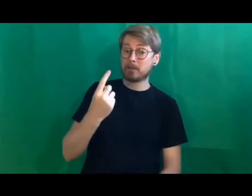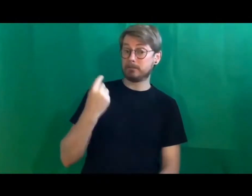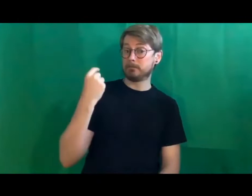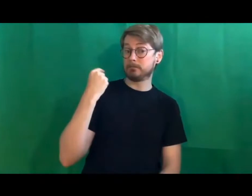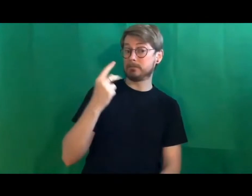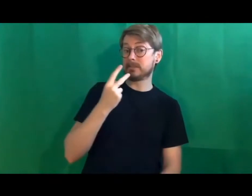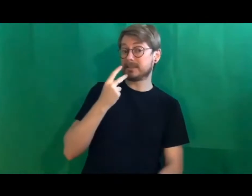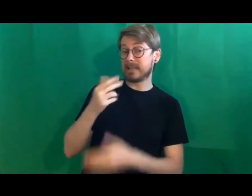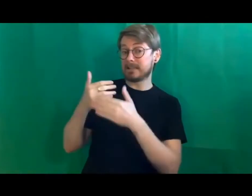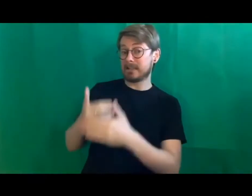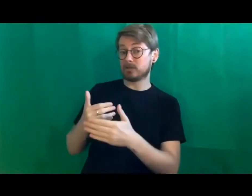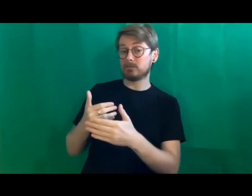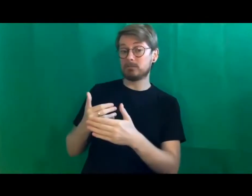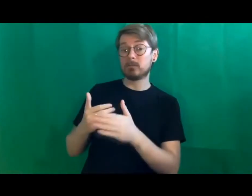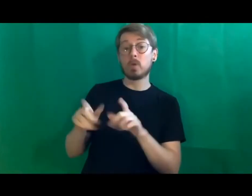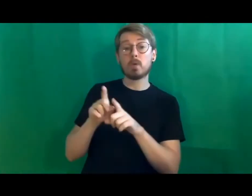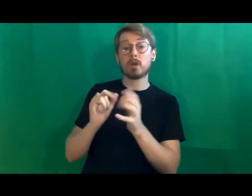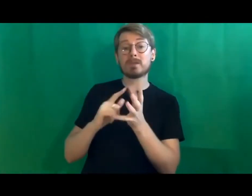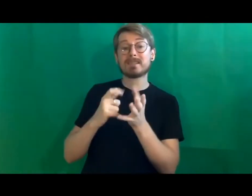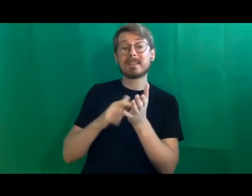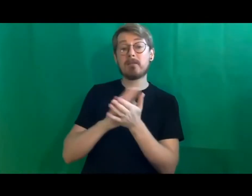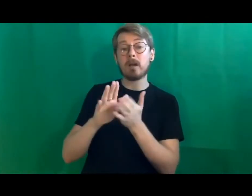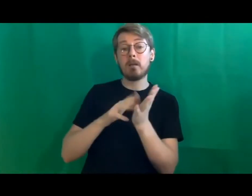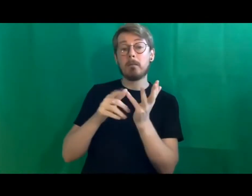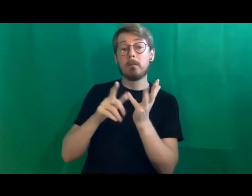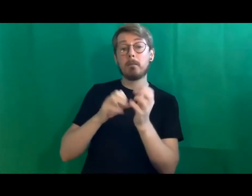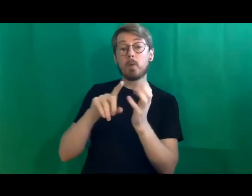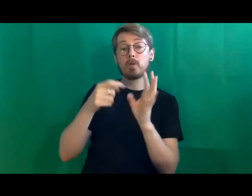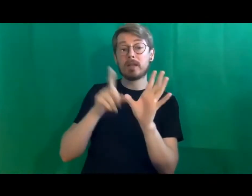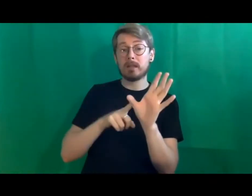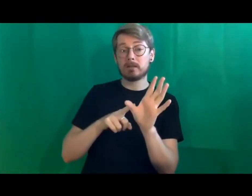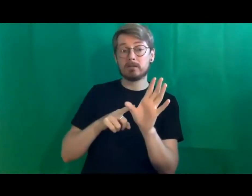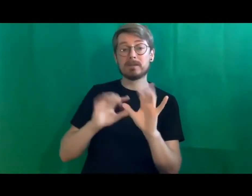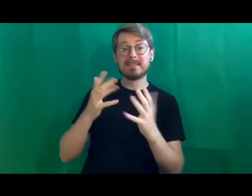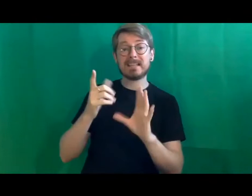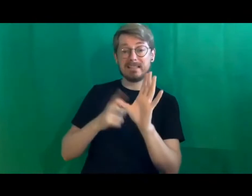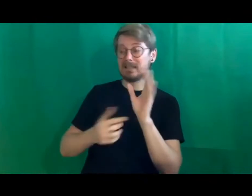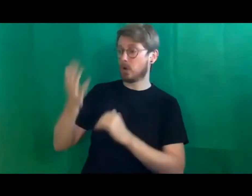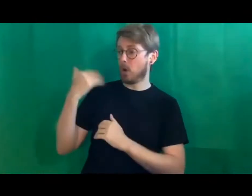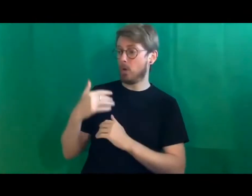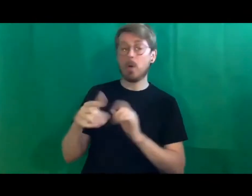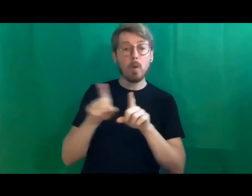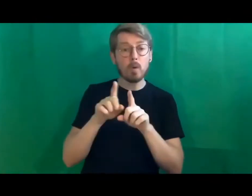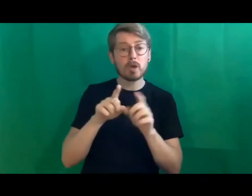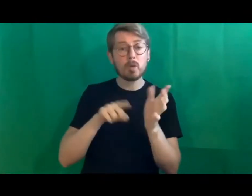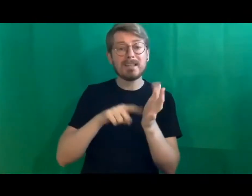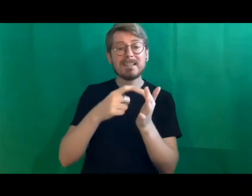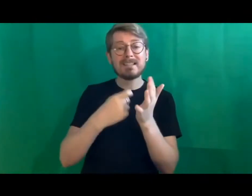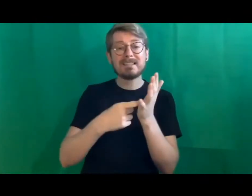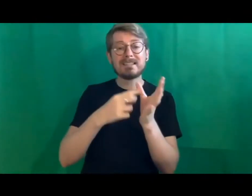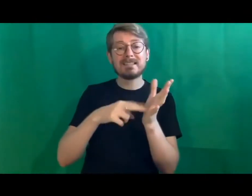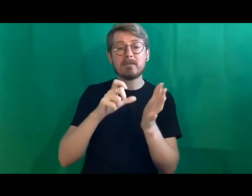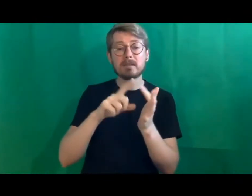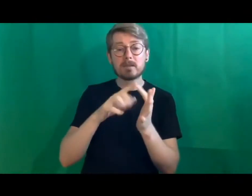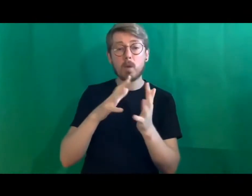happened with Sarah Mulvey ten years ago it happened two years ago with Terrence Woods who's still missing and these incidents are a